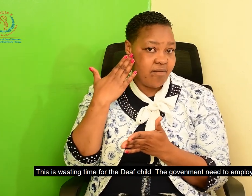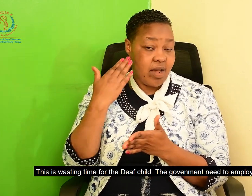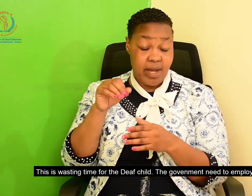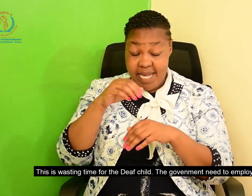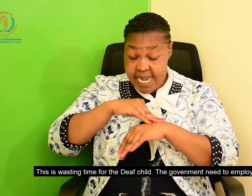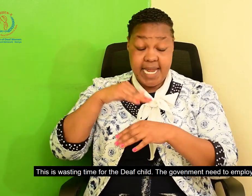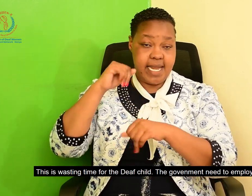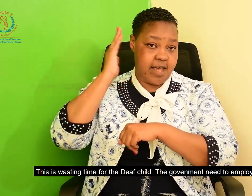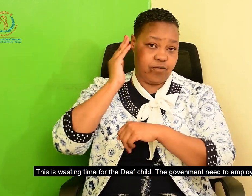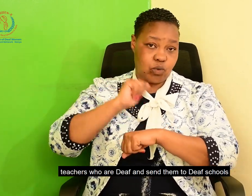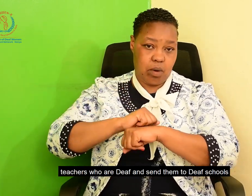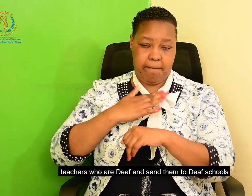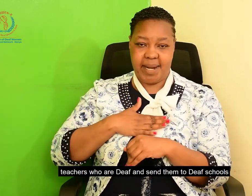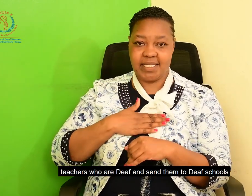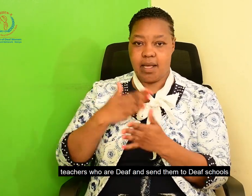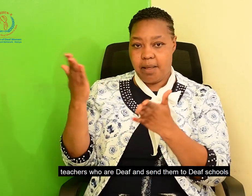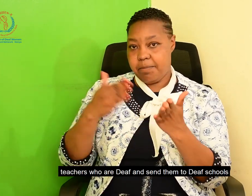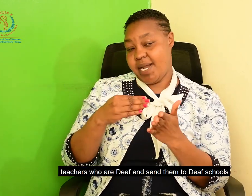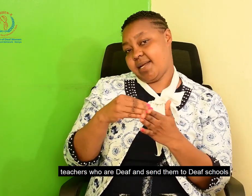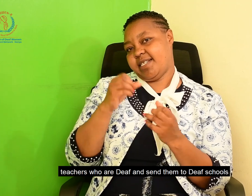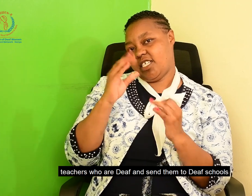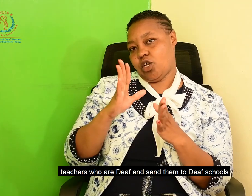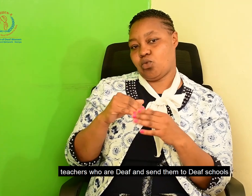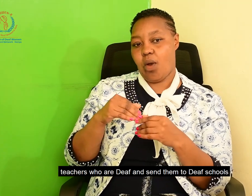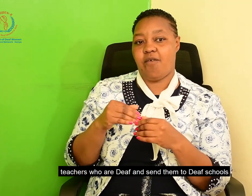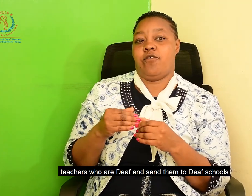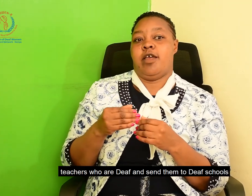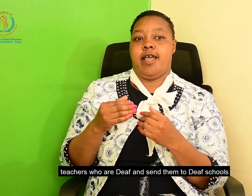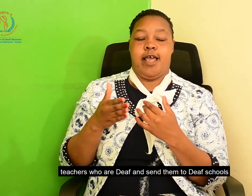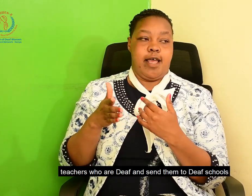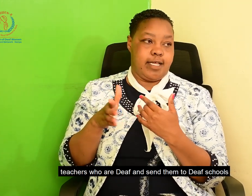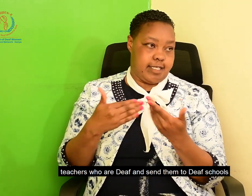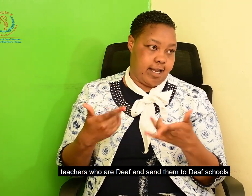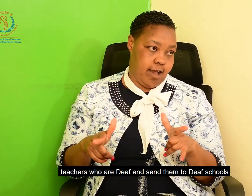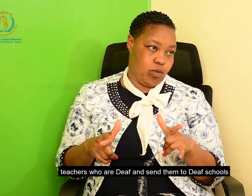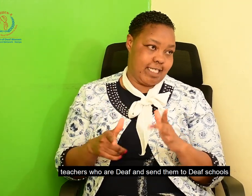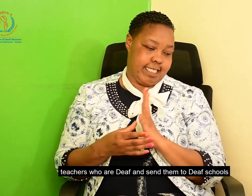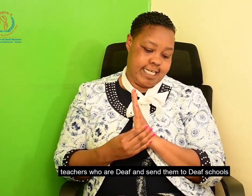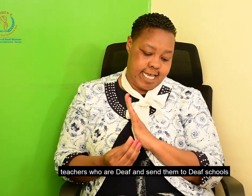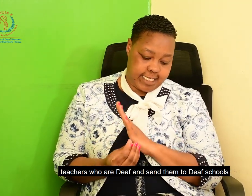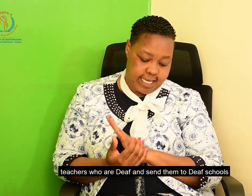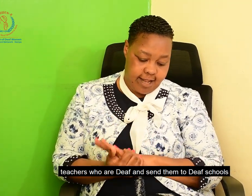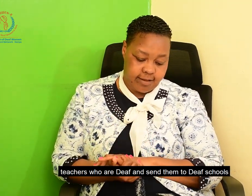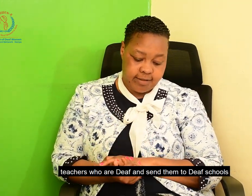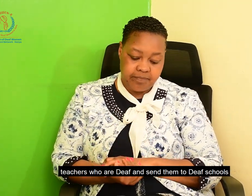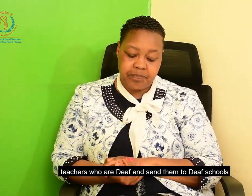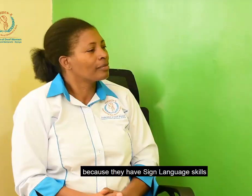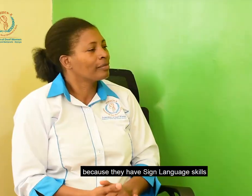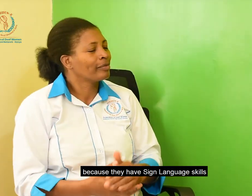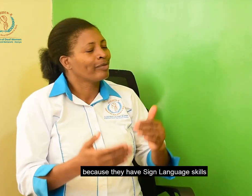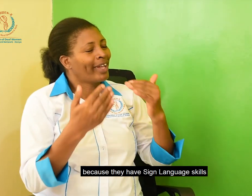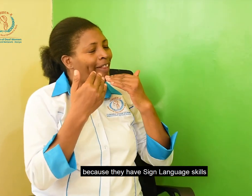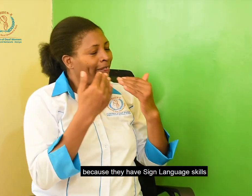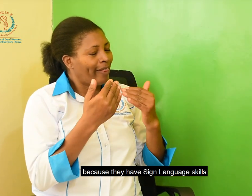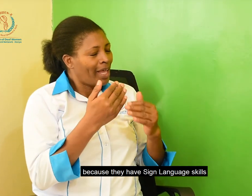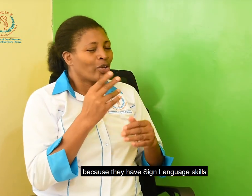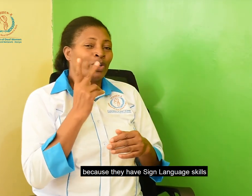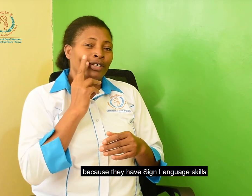needs to employ teachers who are deaf and send them to deaf schools because they have the sign language skills.